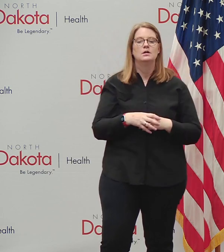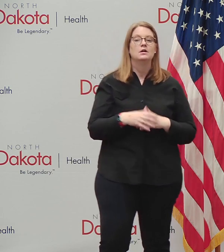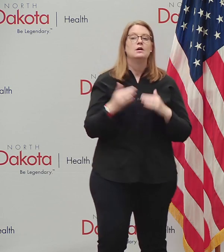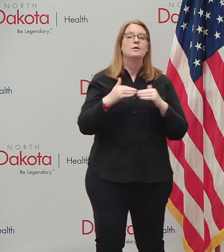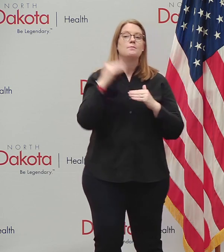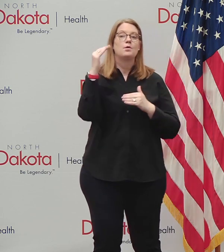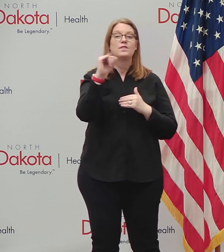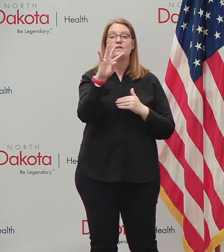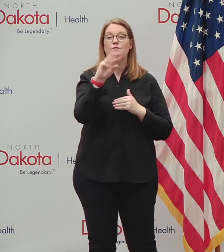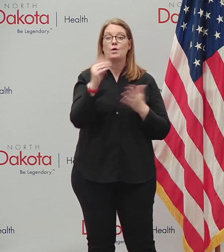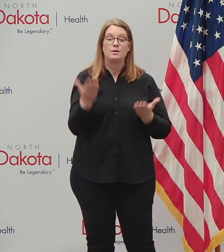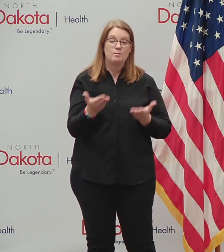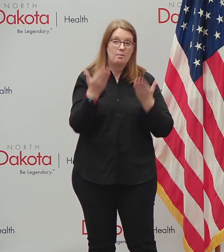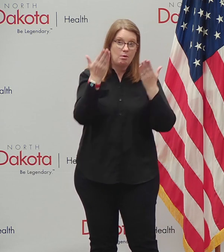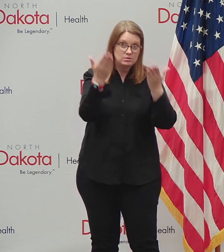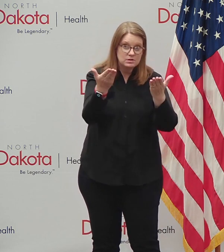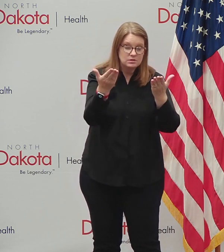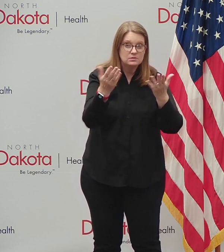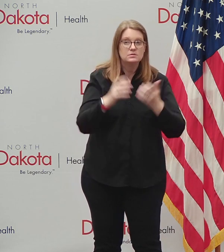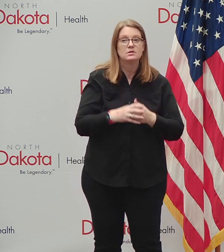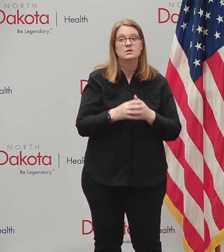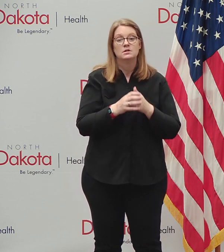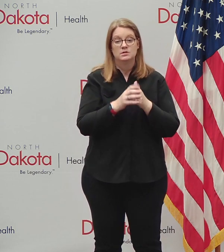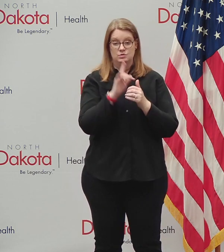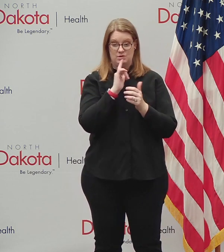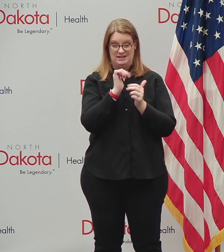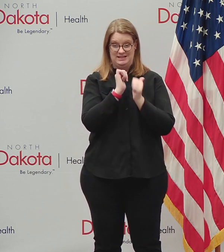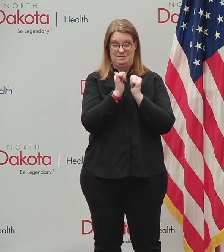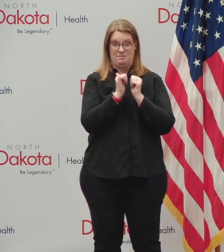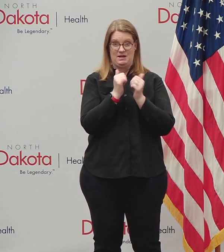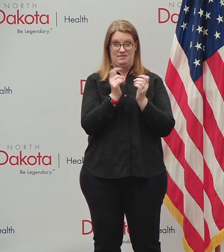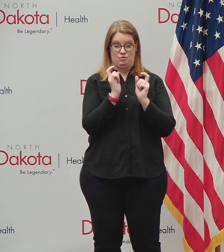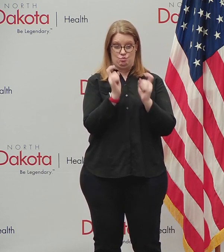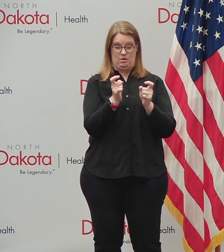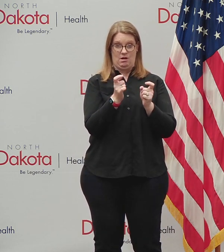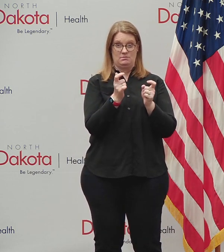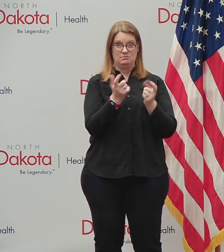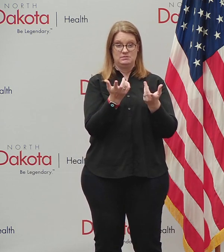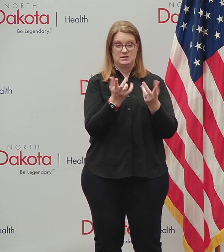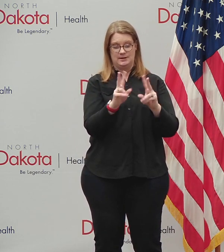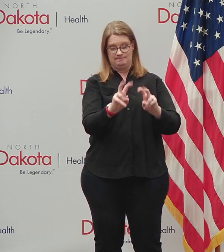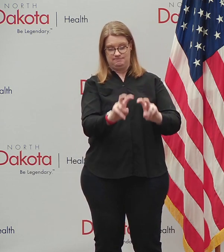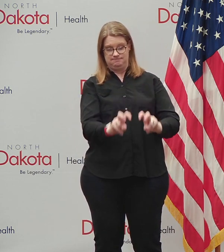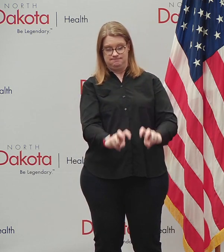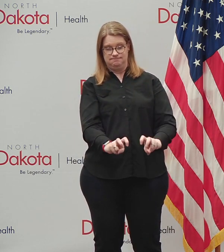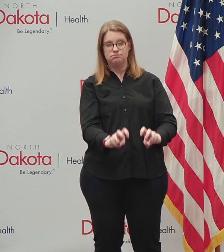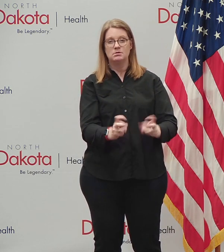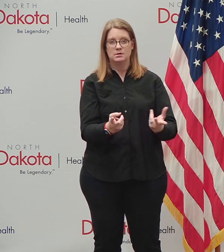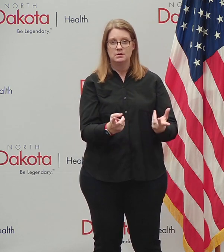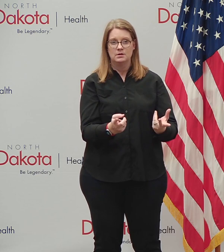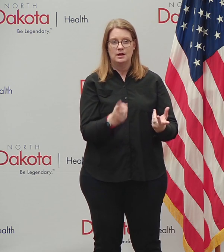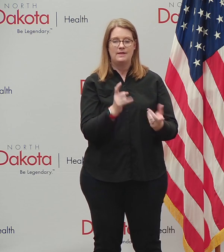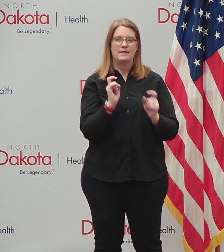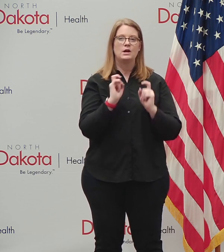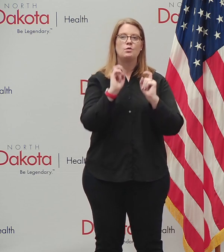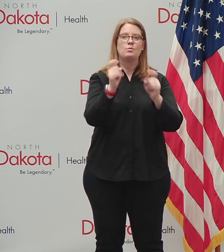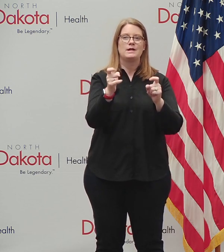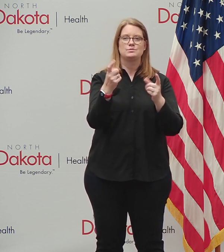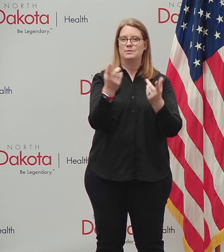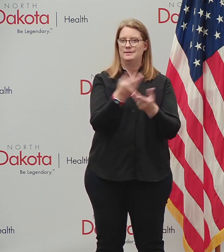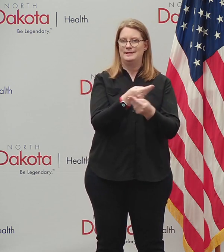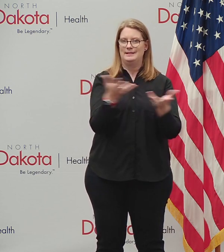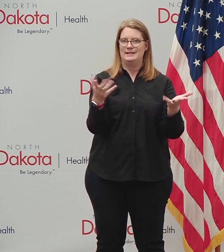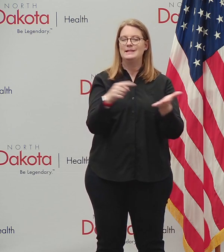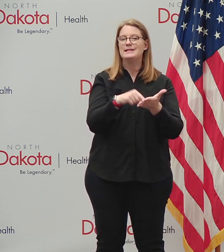40 proposals were submitted. It was a competitive grant process. And those grants were awarded this week